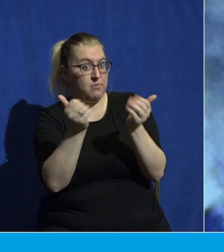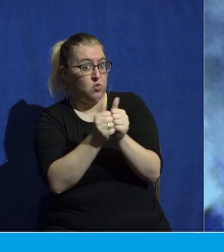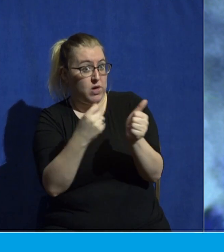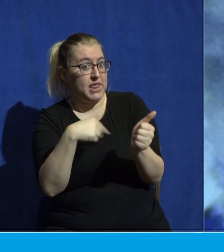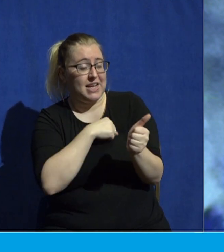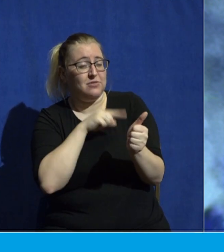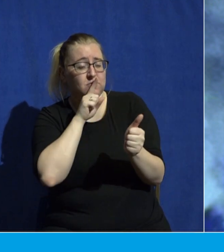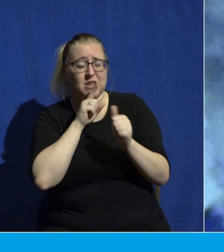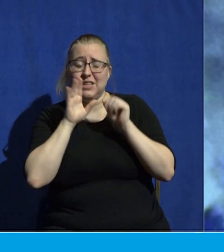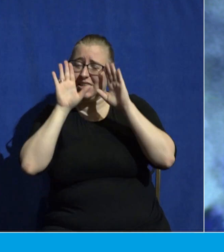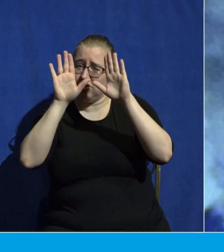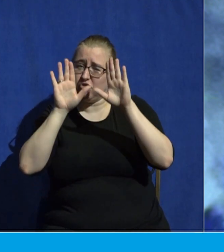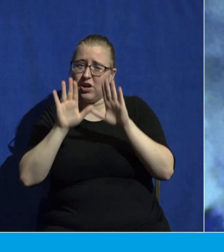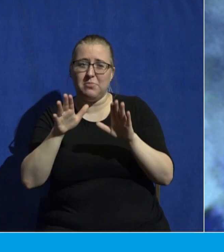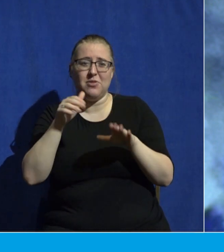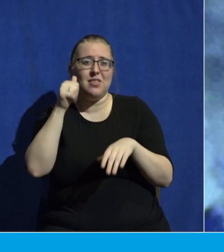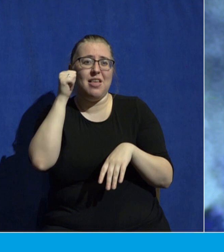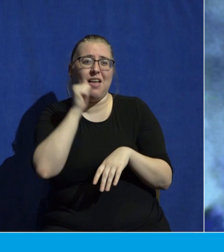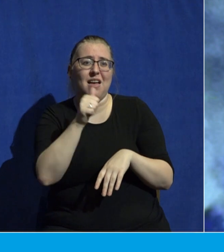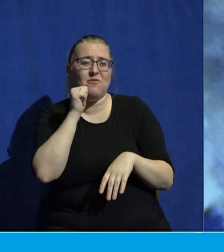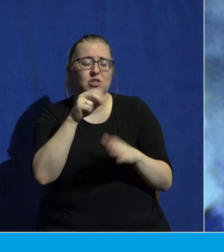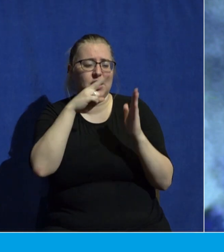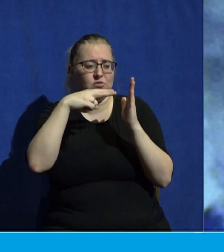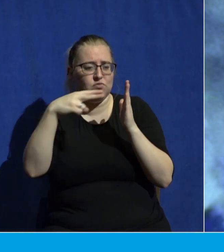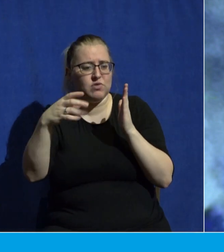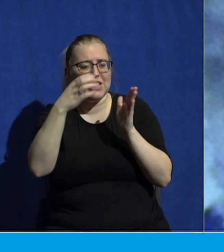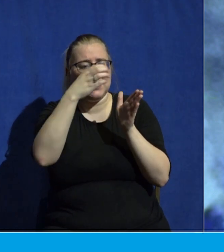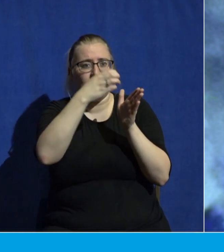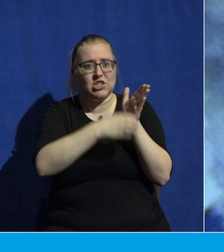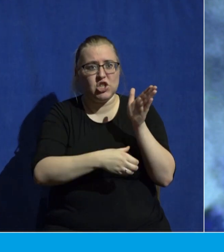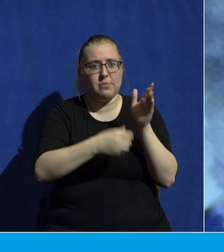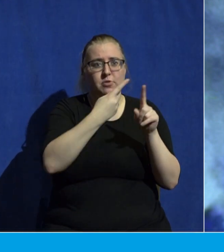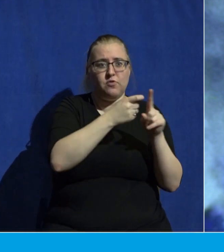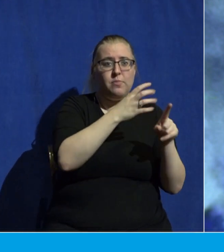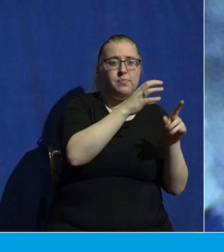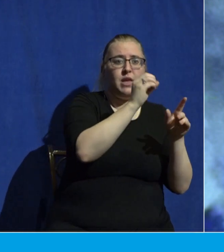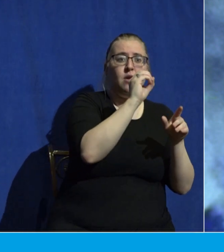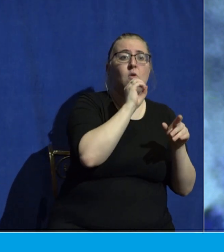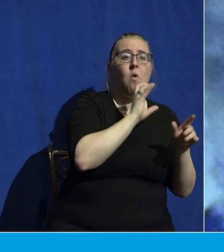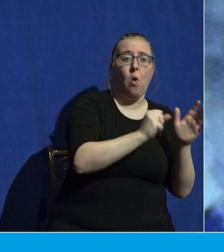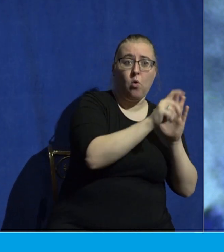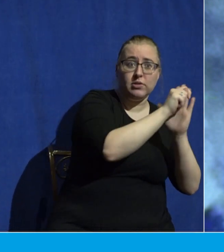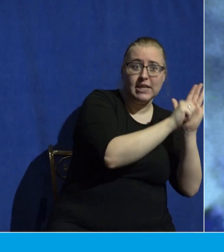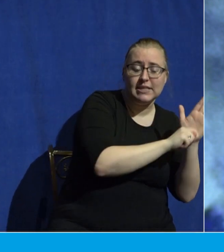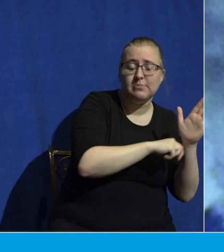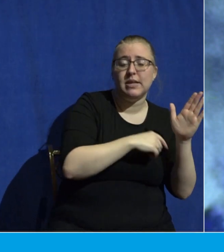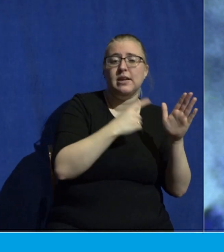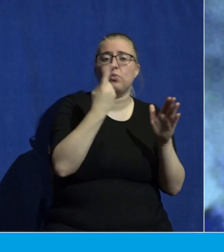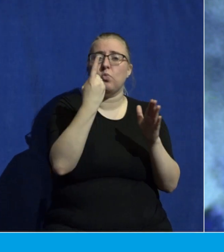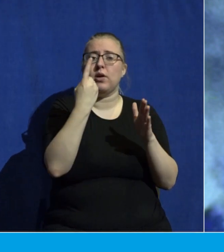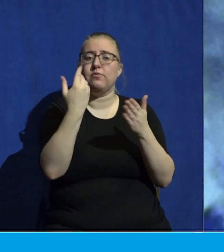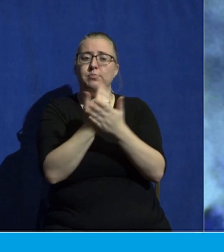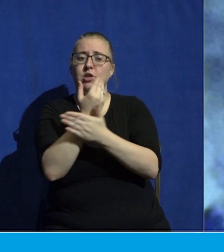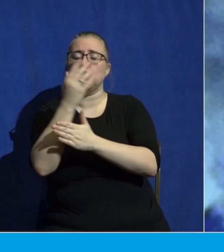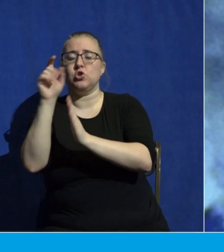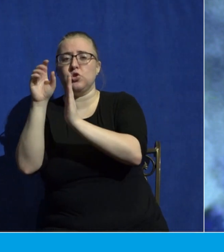time each day reading a chapter from the Old Testament, a chapter from the New Testament. I assure you it will be well worth your time.